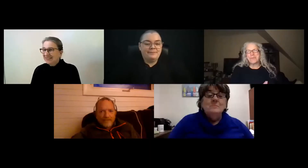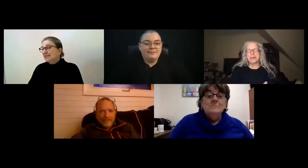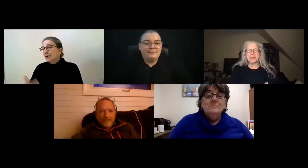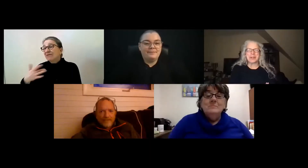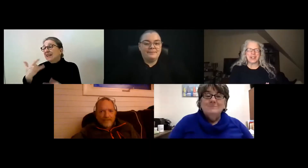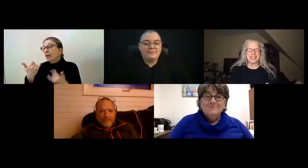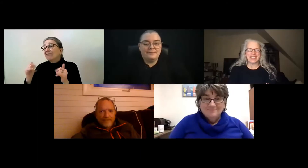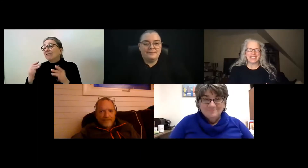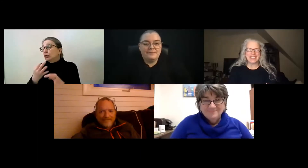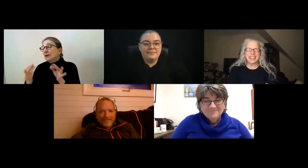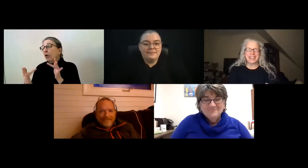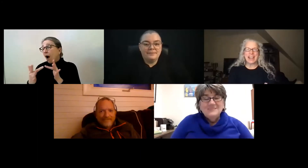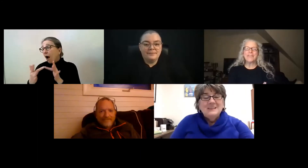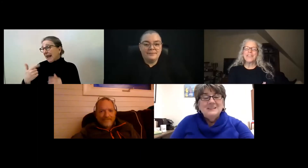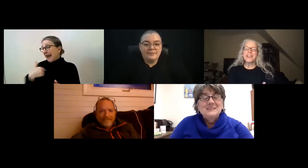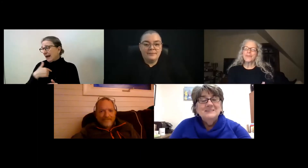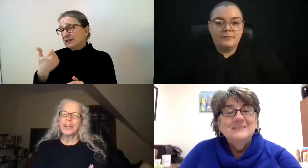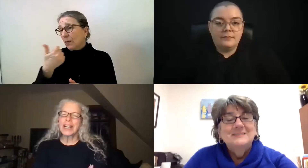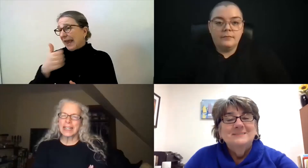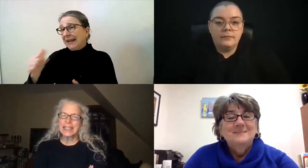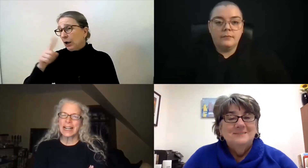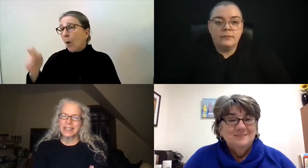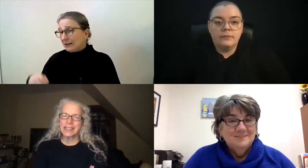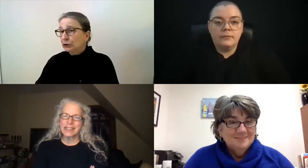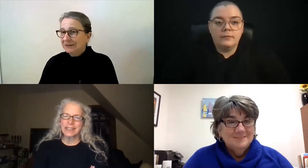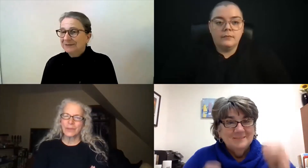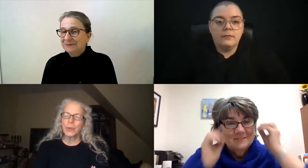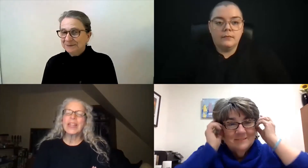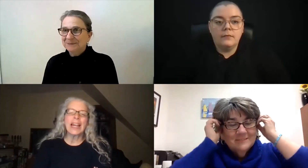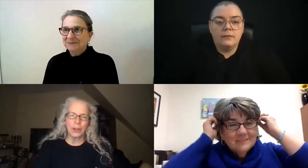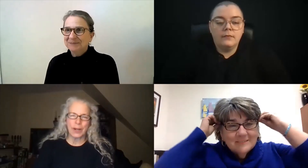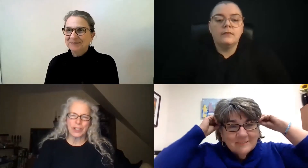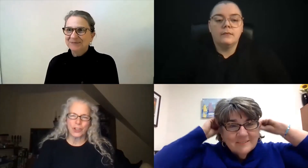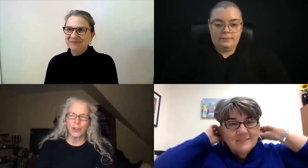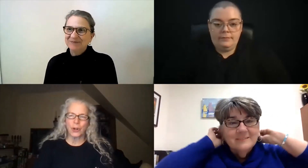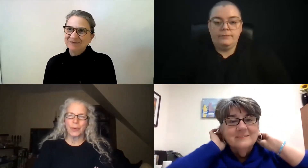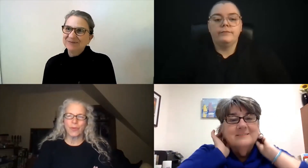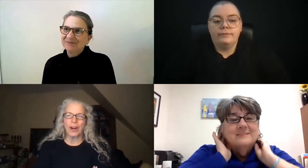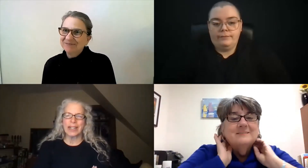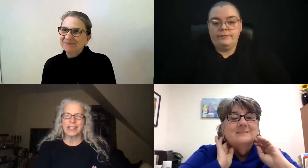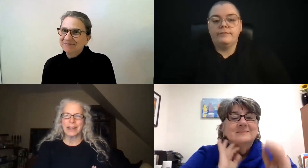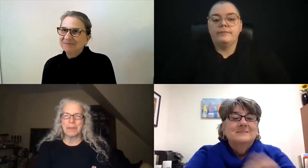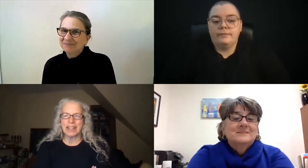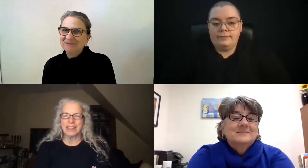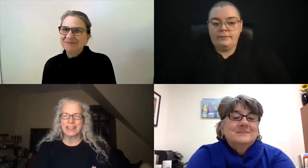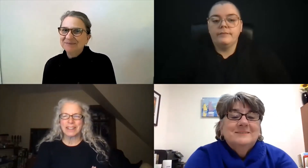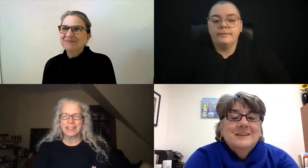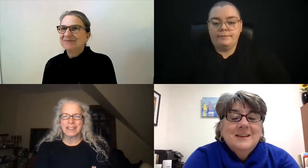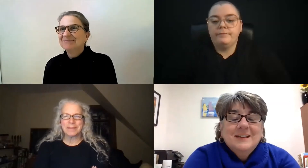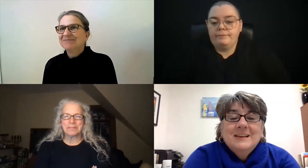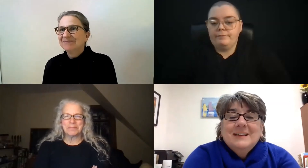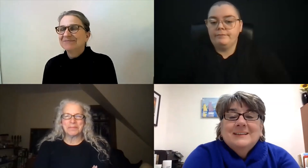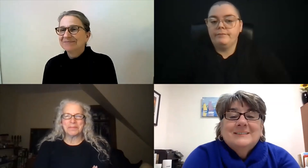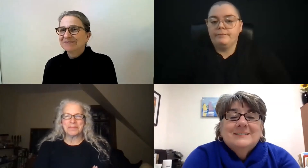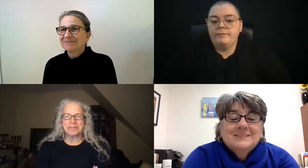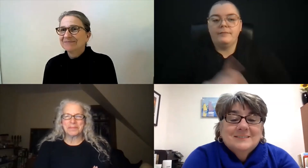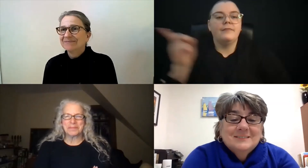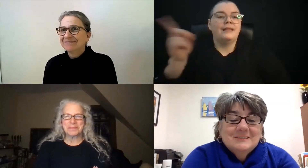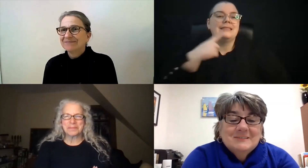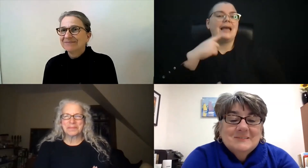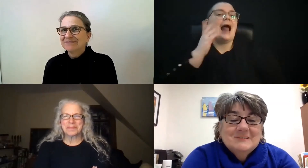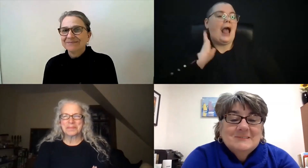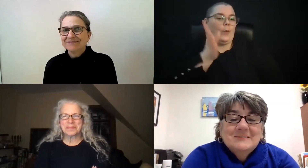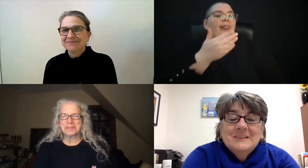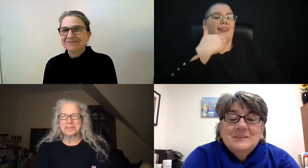No problem at all. And feel free to contact us with any questions. You can always write us an email. I will thank you.